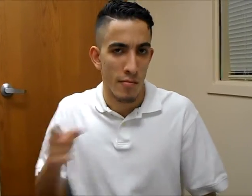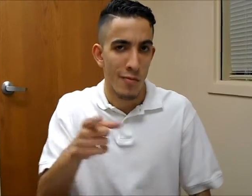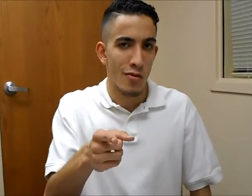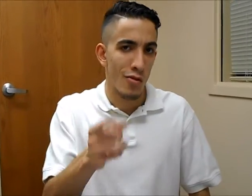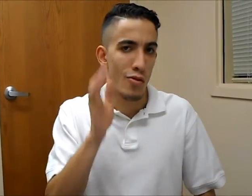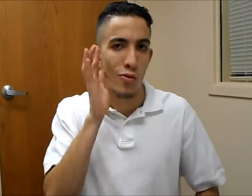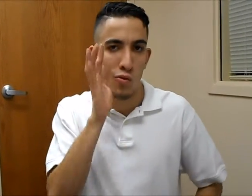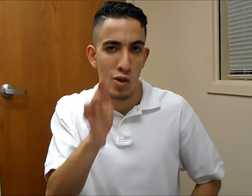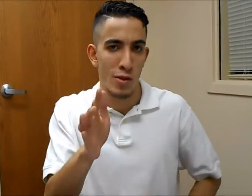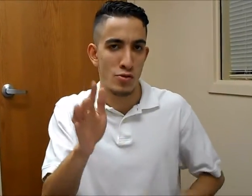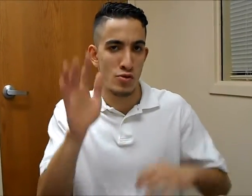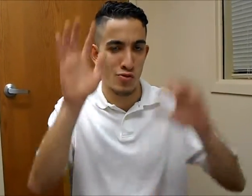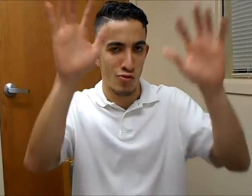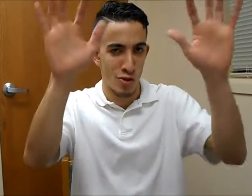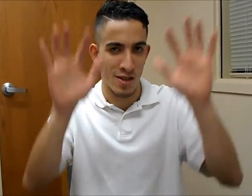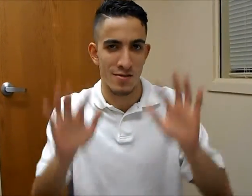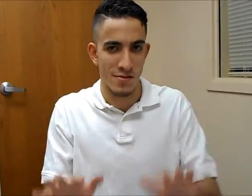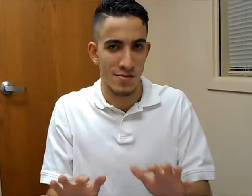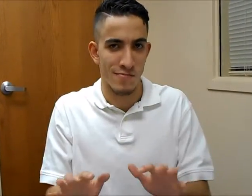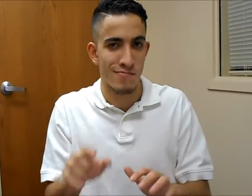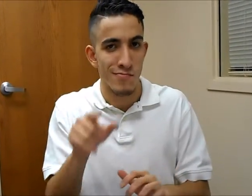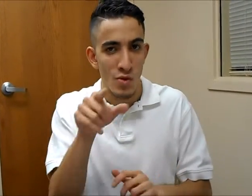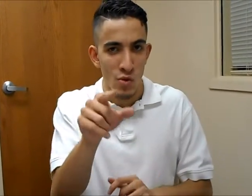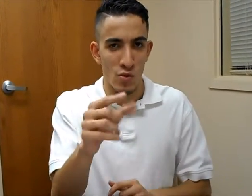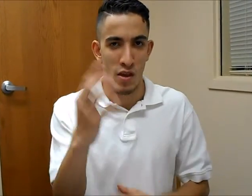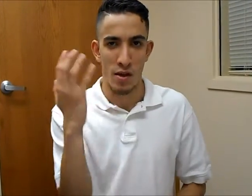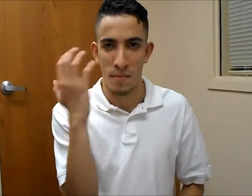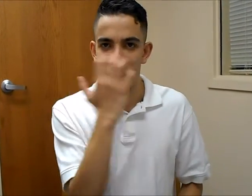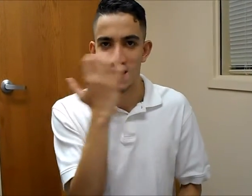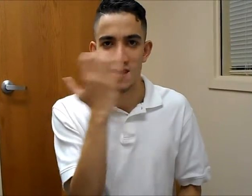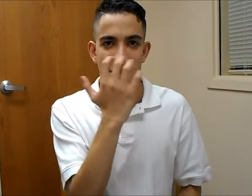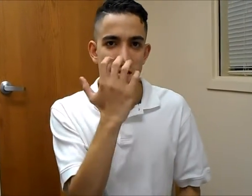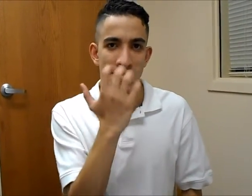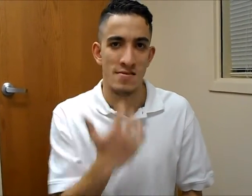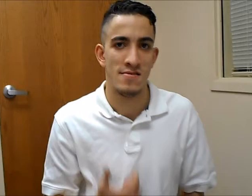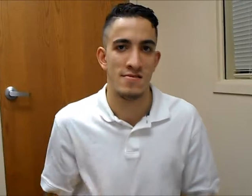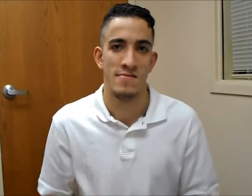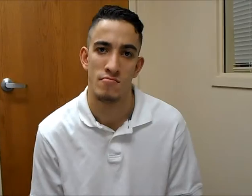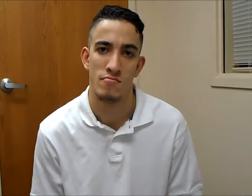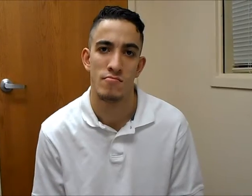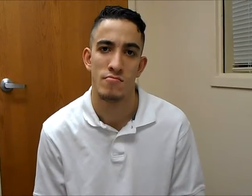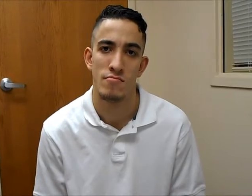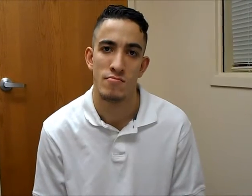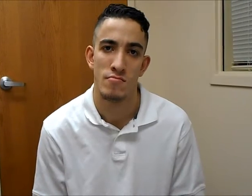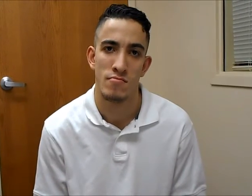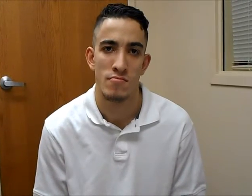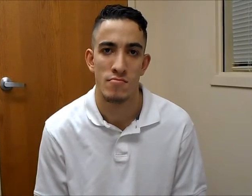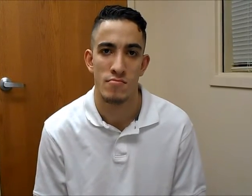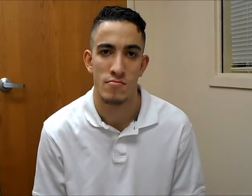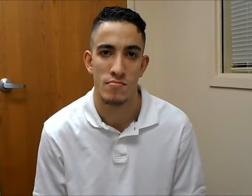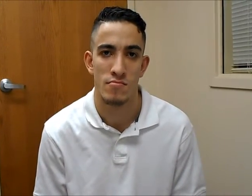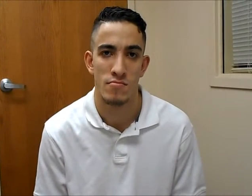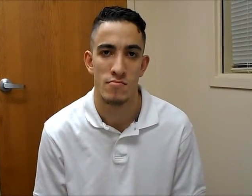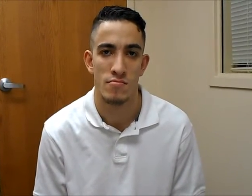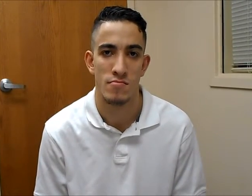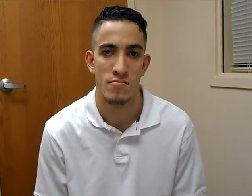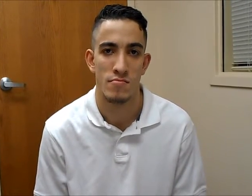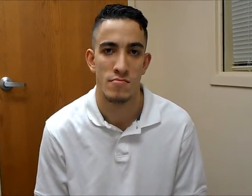You will be great. You're amazing. Act 2. Scene 9.